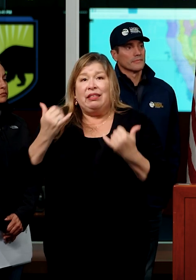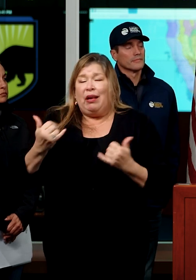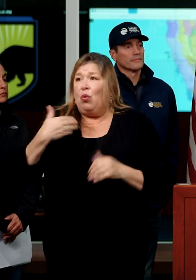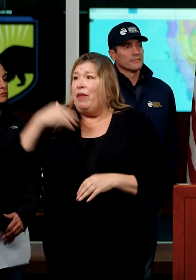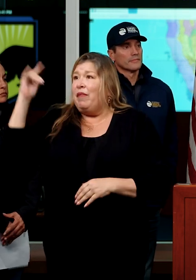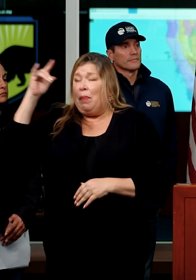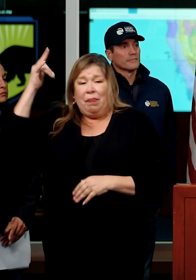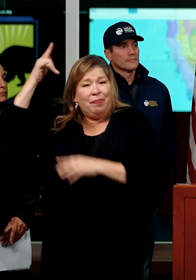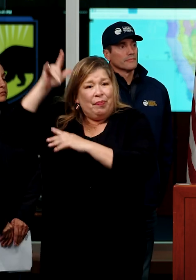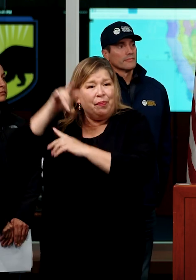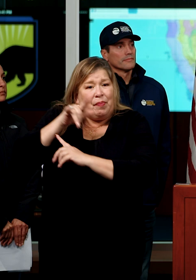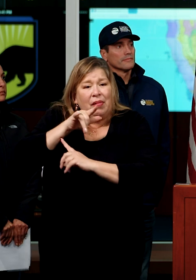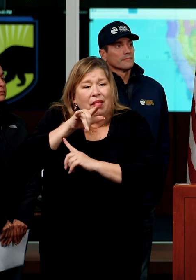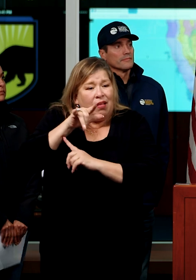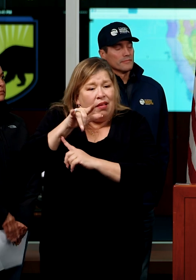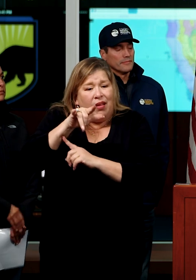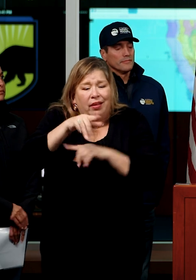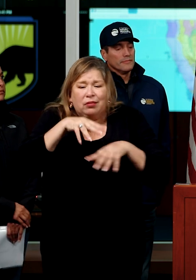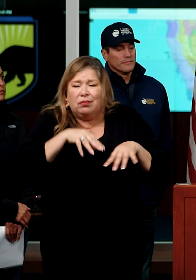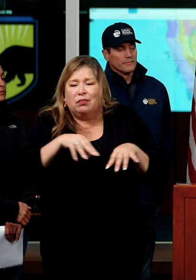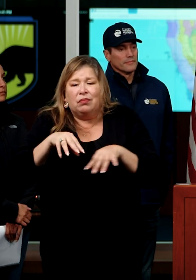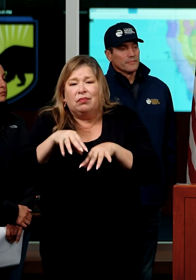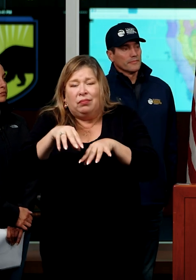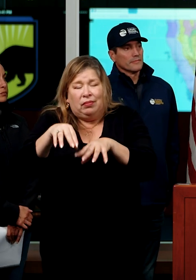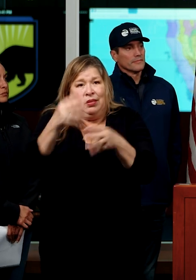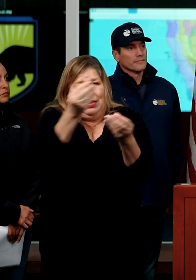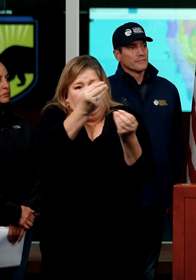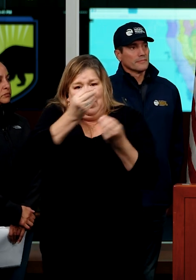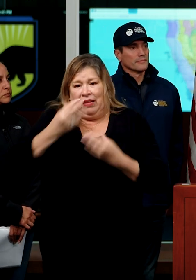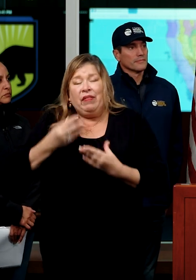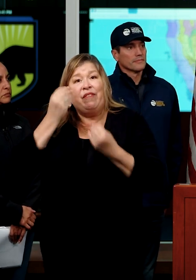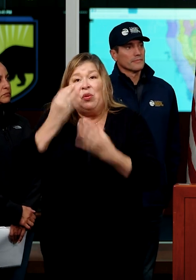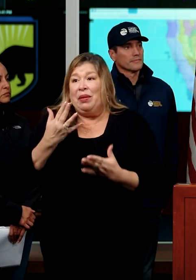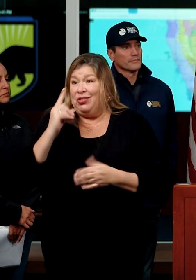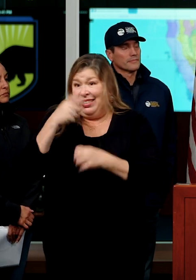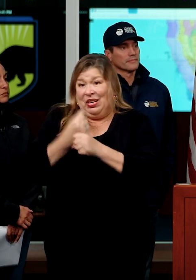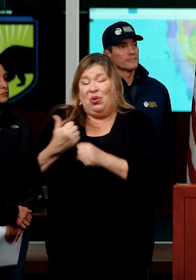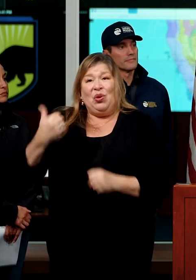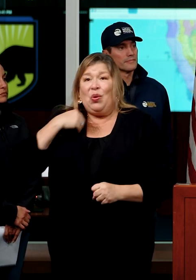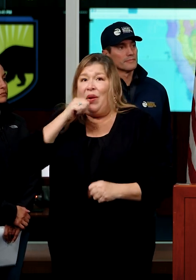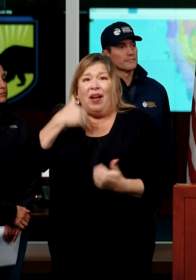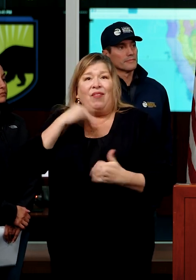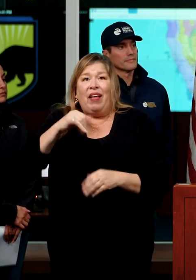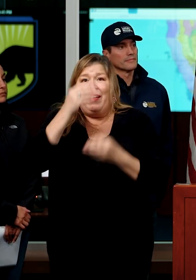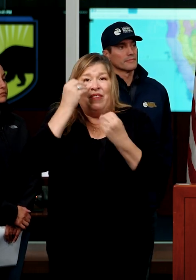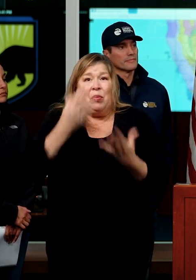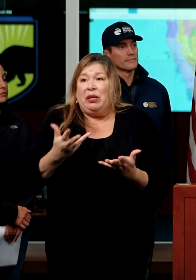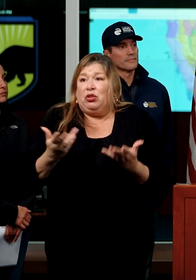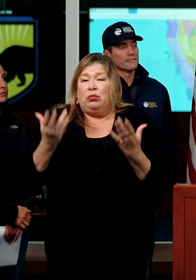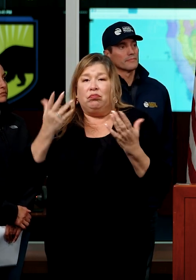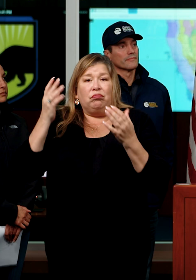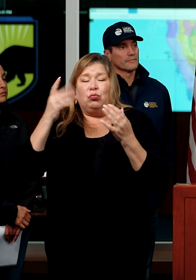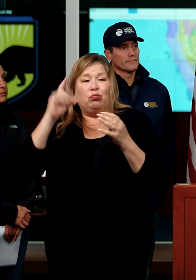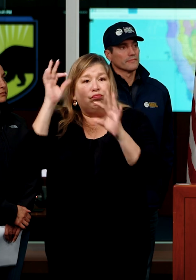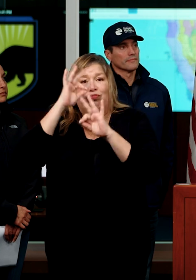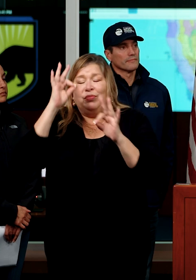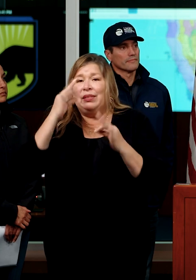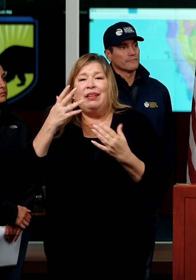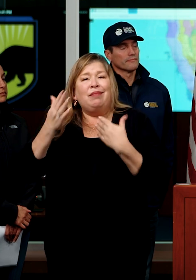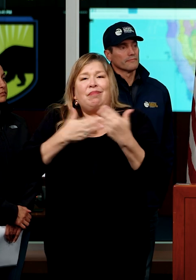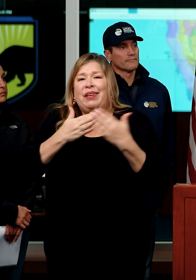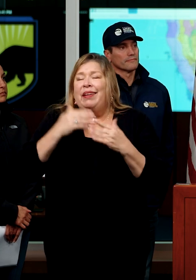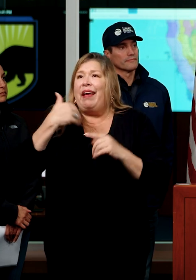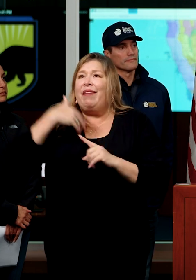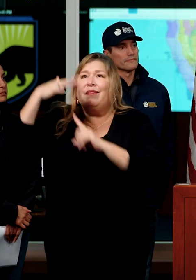uh, to these storms brought back information that we a year ago would never have had. We wouldn't have been privy to even with all of the